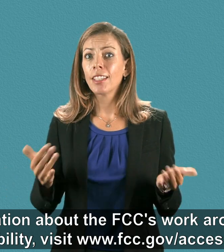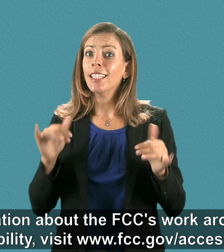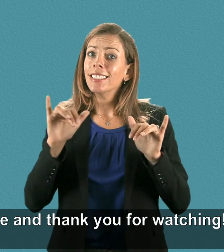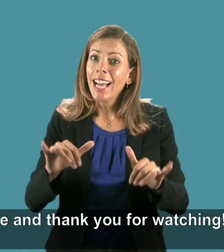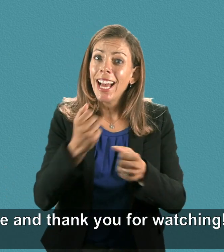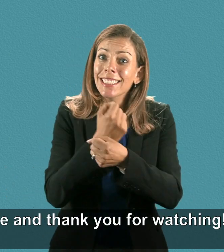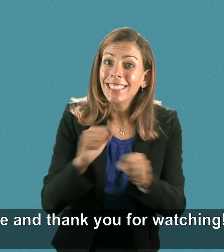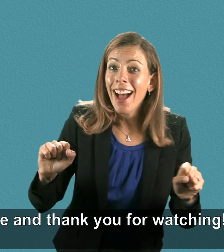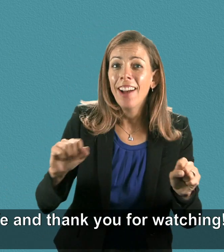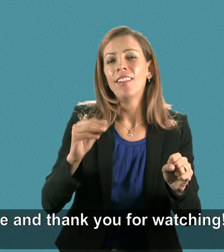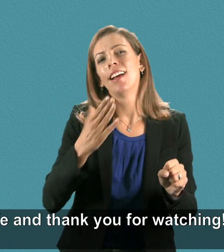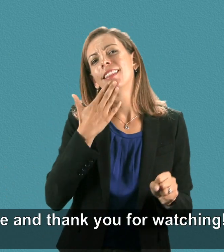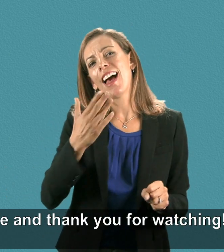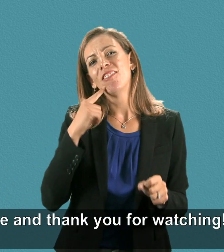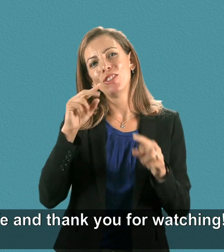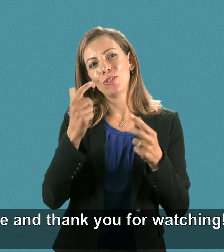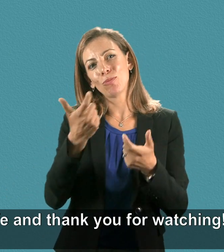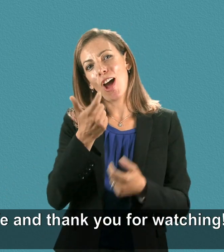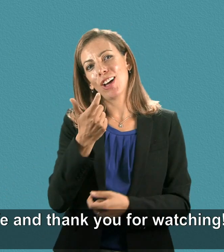Stay safe, and thank you for watching.